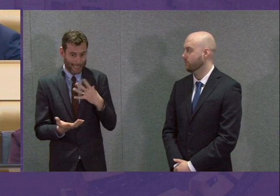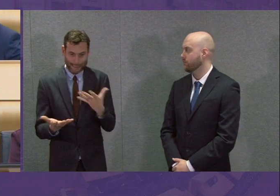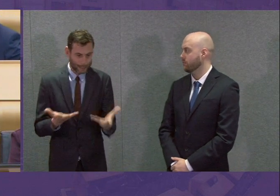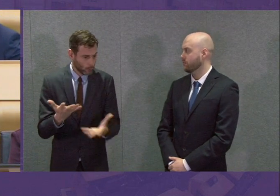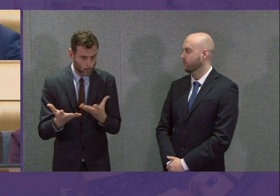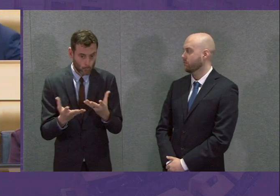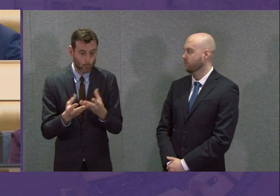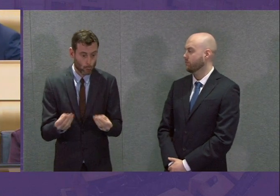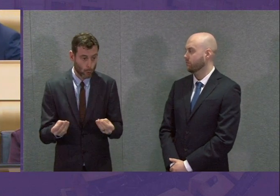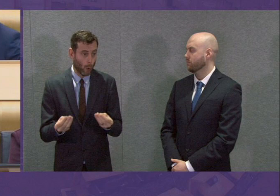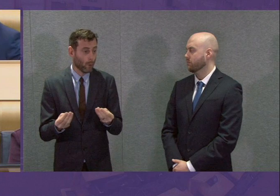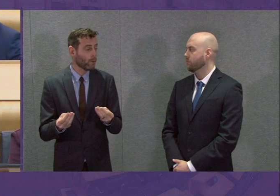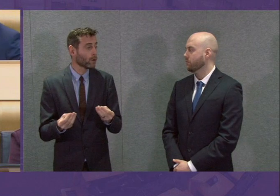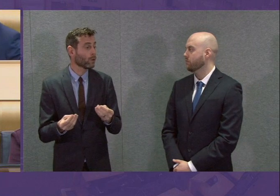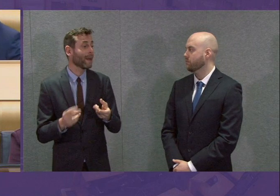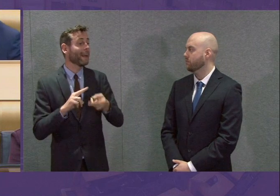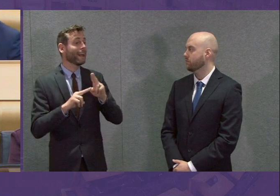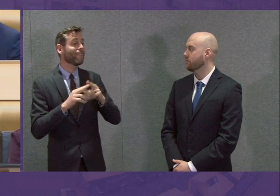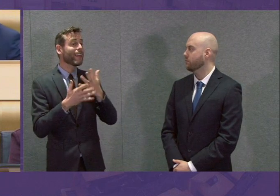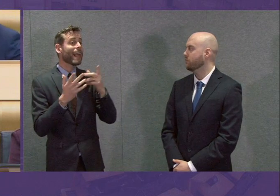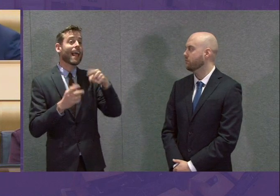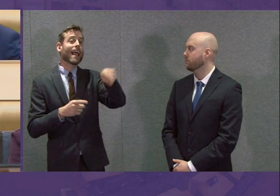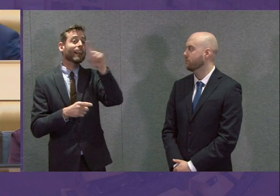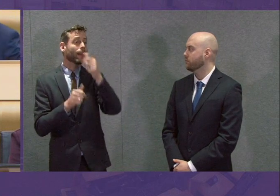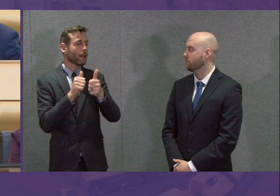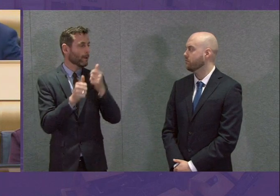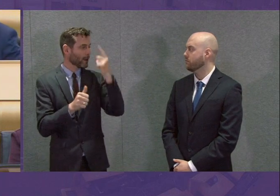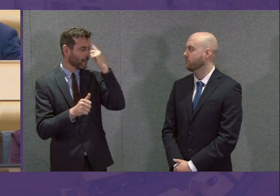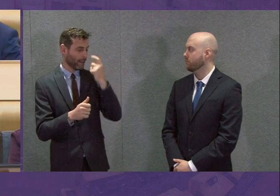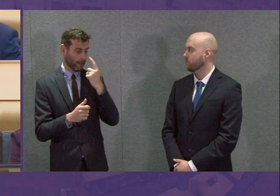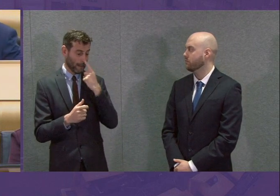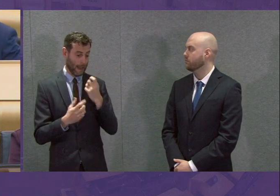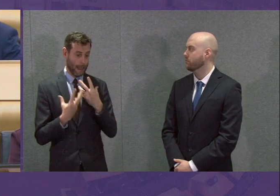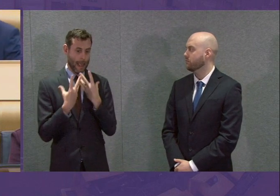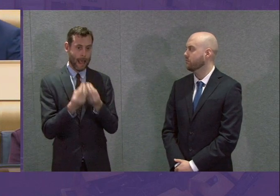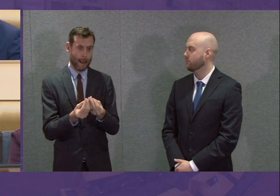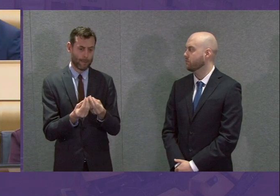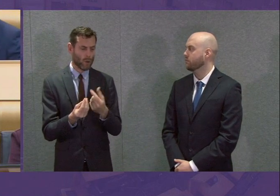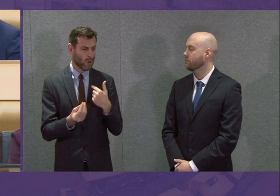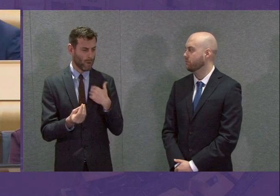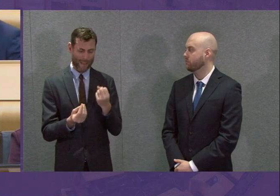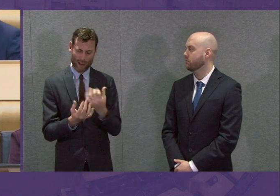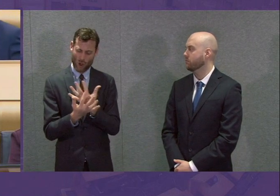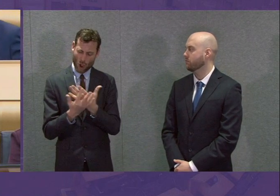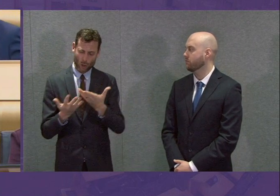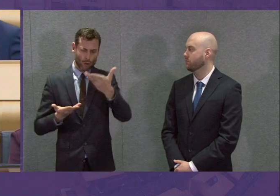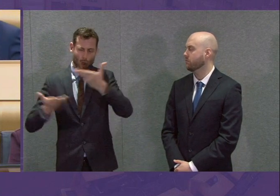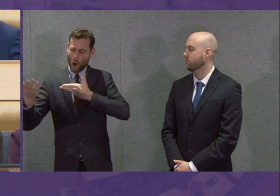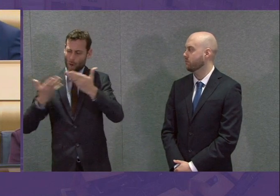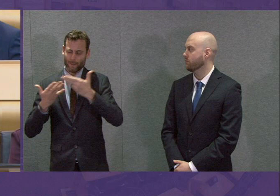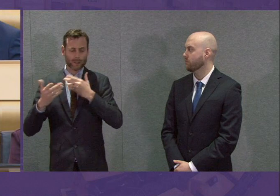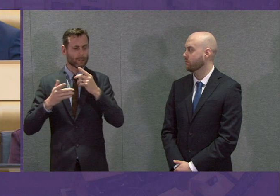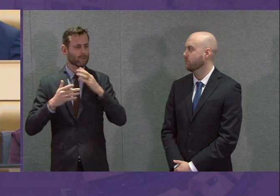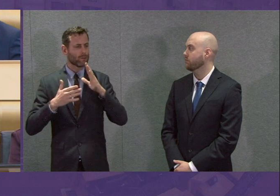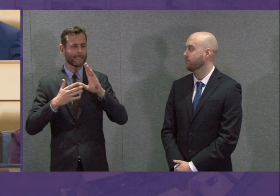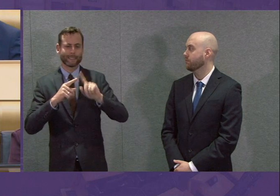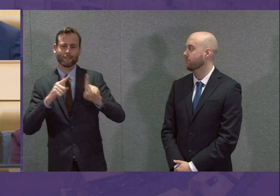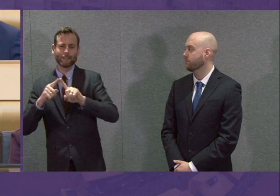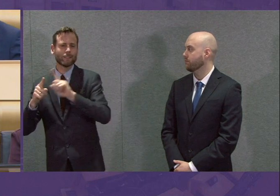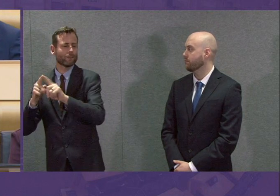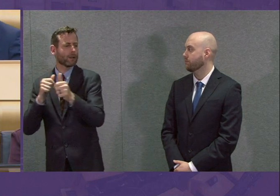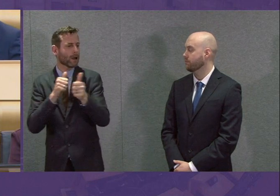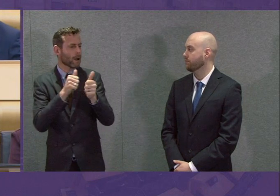company who feels that they have something to contribute here, we've been inundated with offers from individuals and companies. We've got